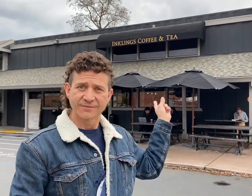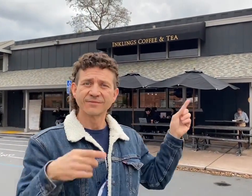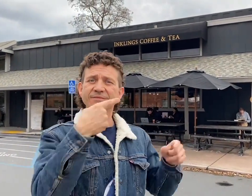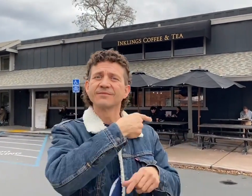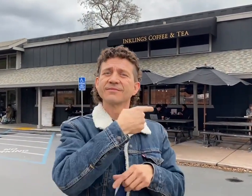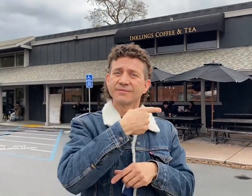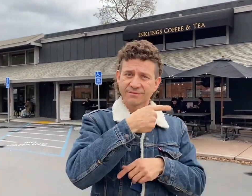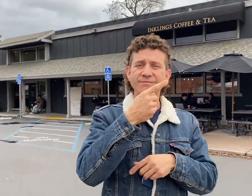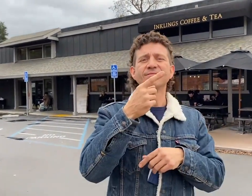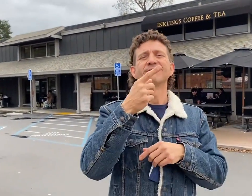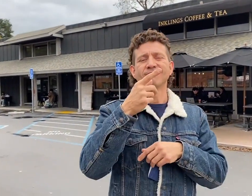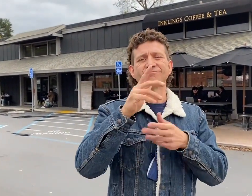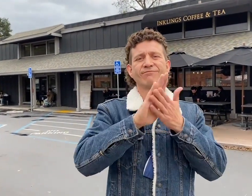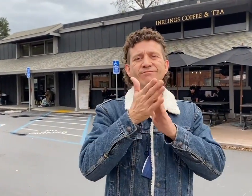Inklings, coffee, and tea.